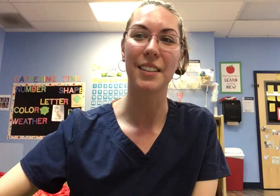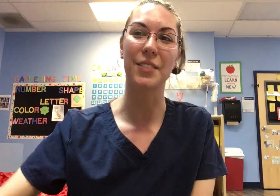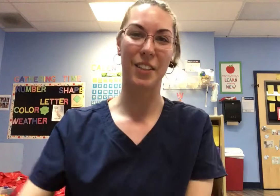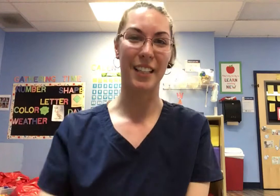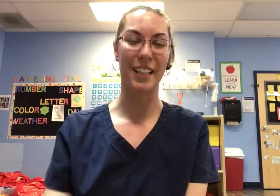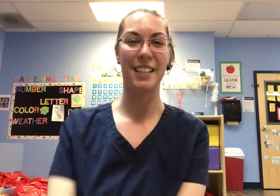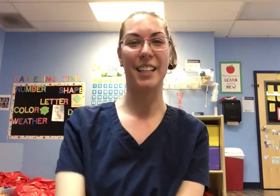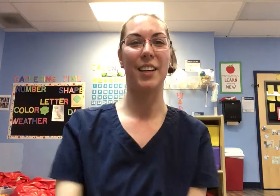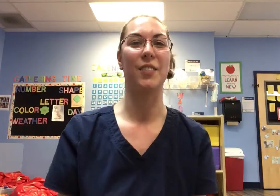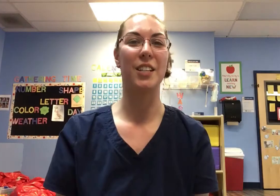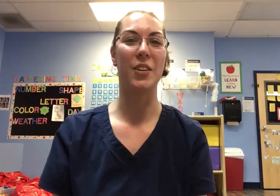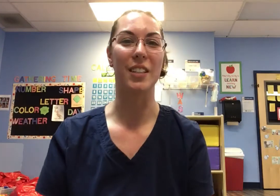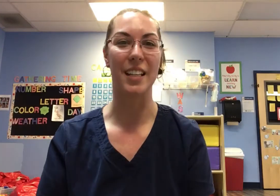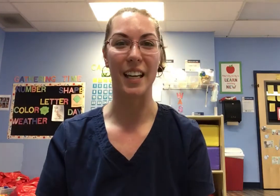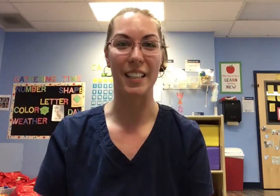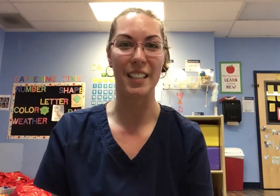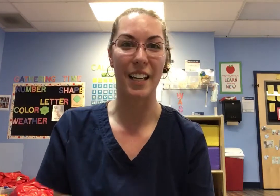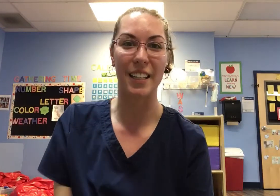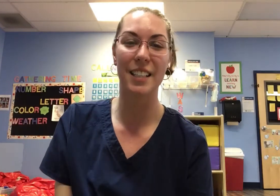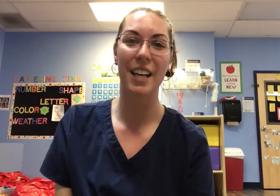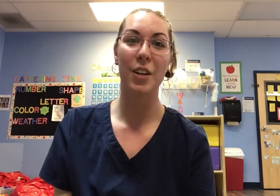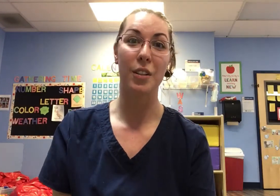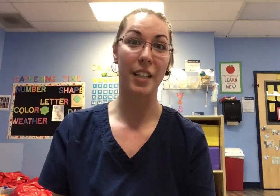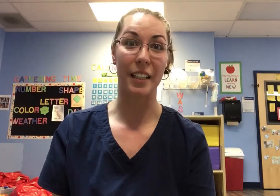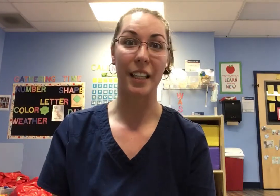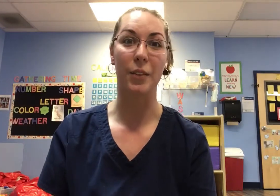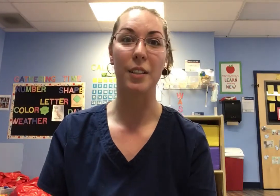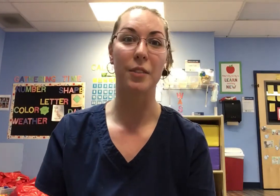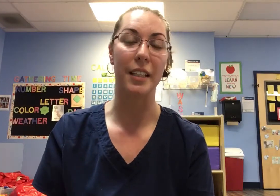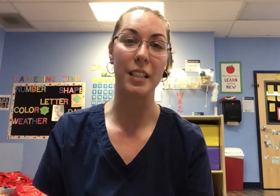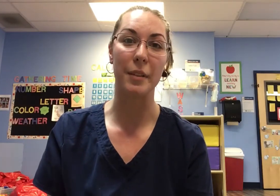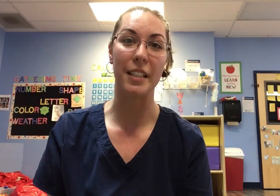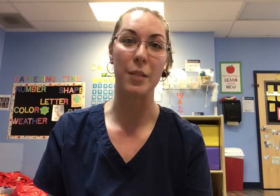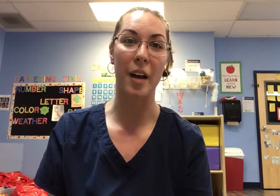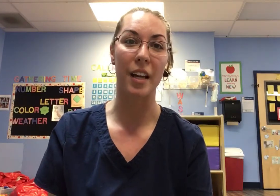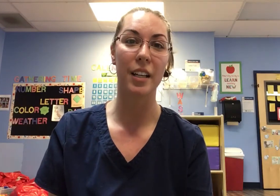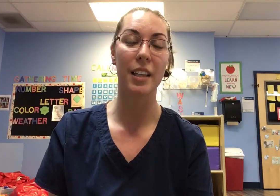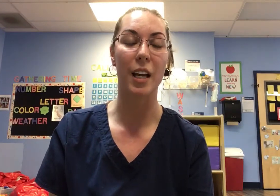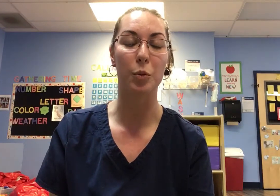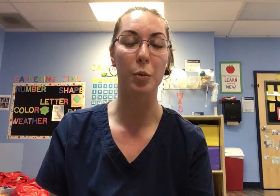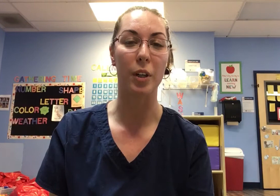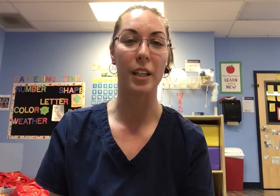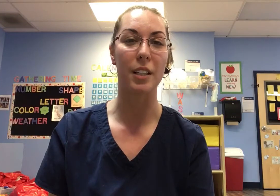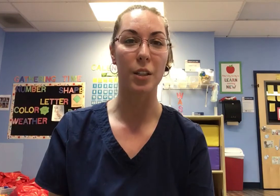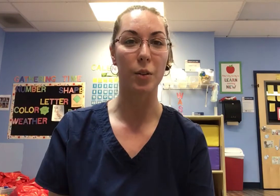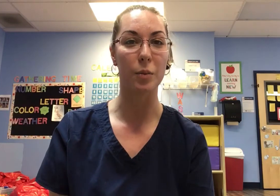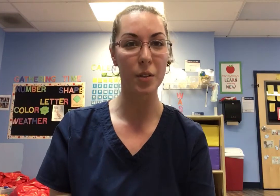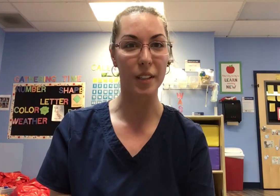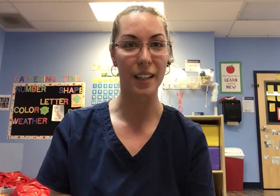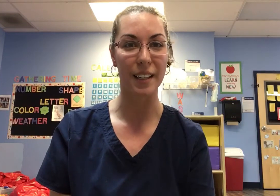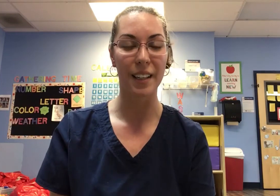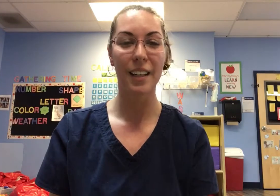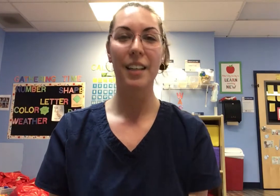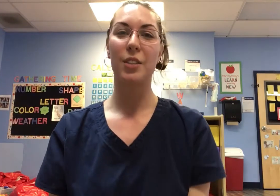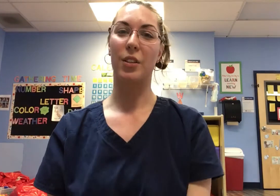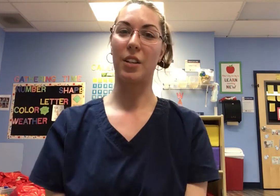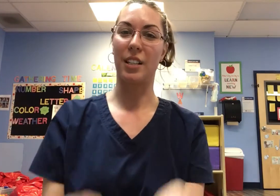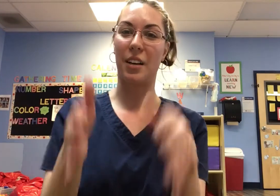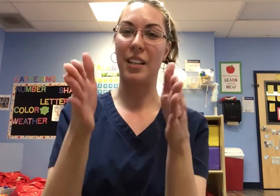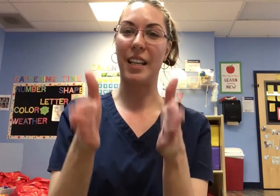Good morning. Today I'll be showing you the hand signs or sign language for itsy bitsy spider and then we'll put it to the music. So it starts out the